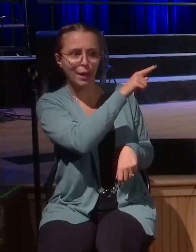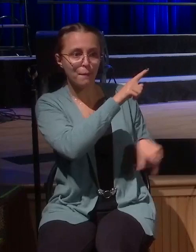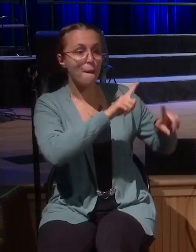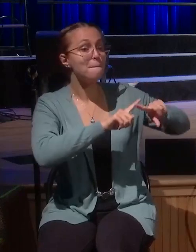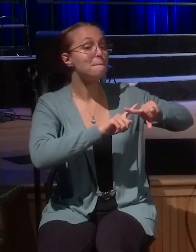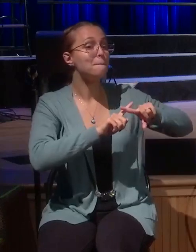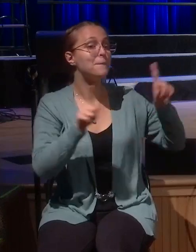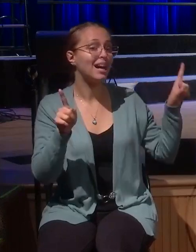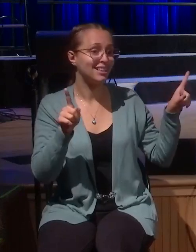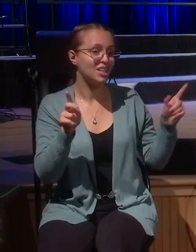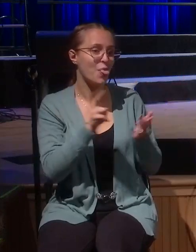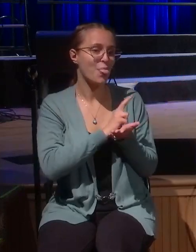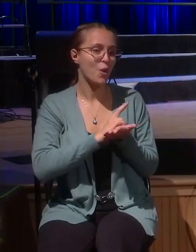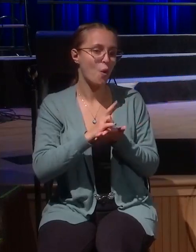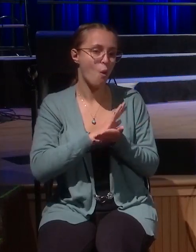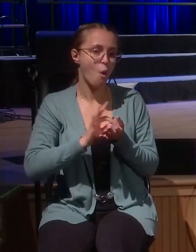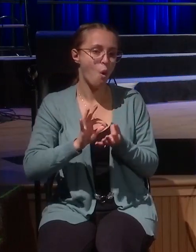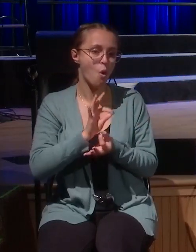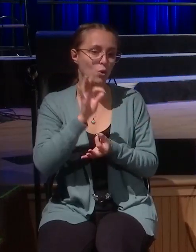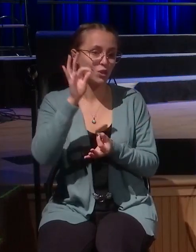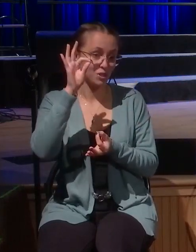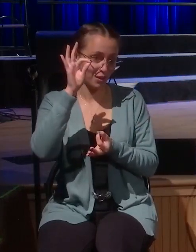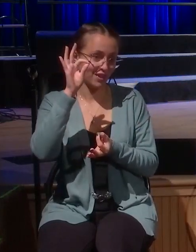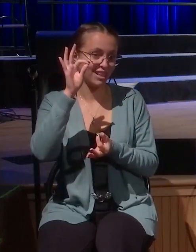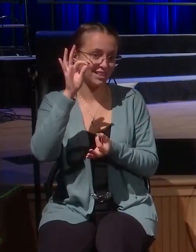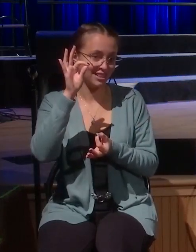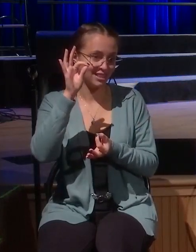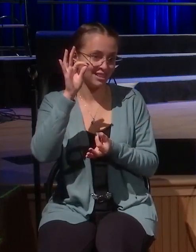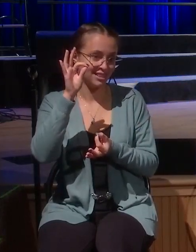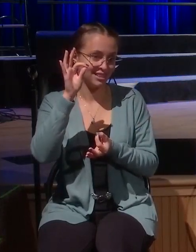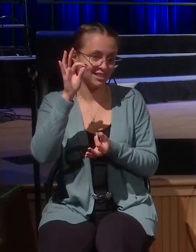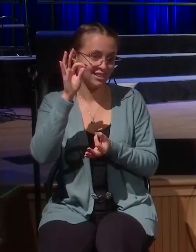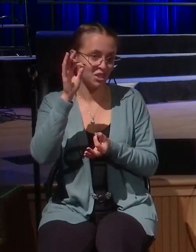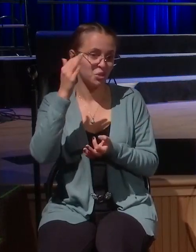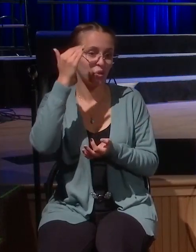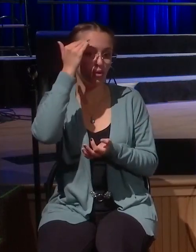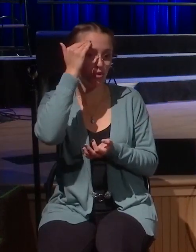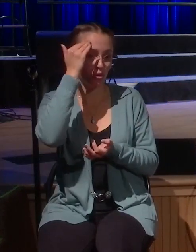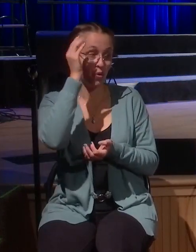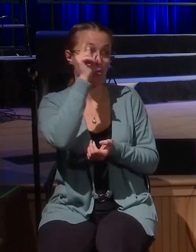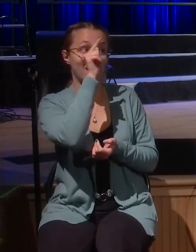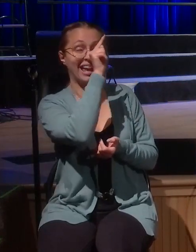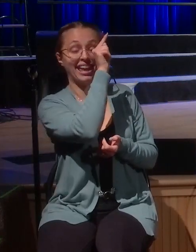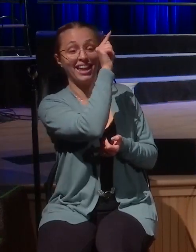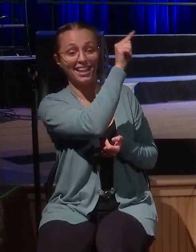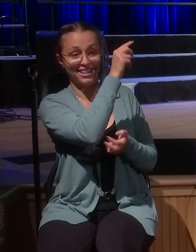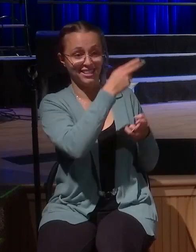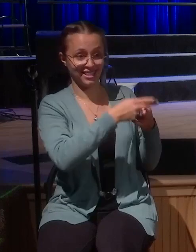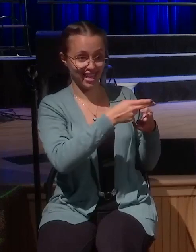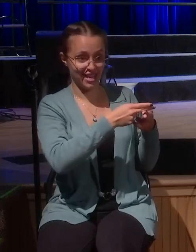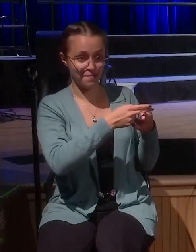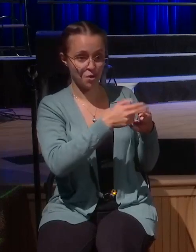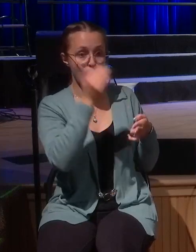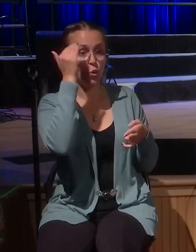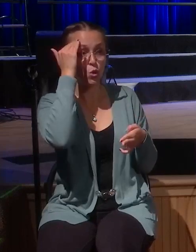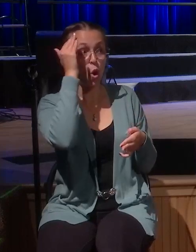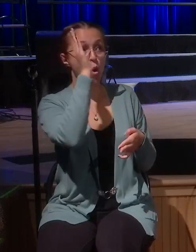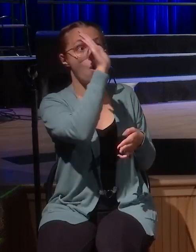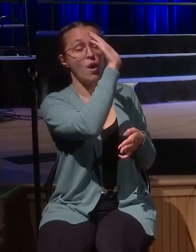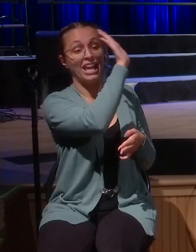Zacchaeus, come down. He knows his name. He probably knows more than his name, but he knows his business dealings. He knows all his downfalls and his pride. He knows his hurts and his aches.